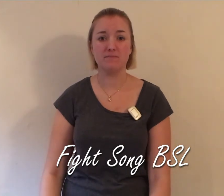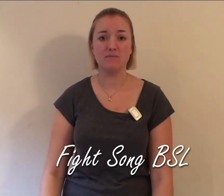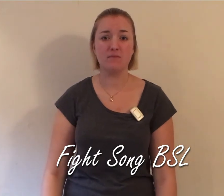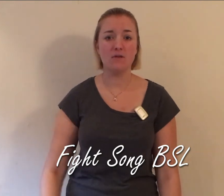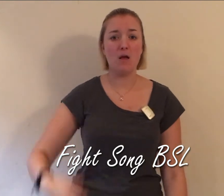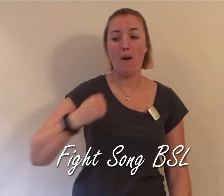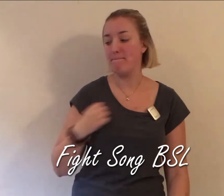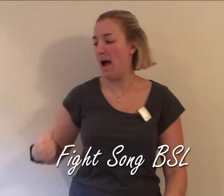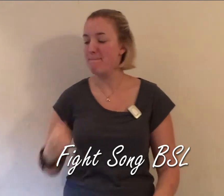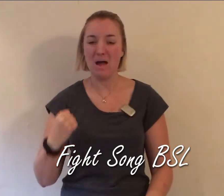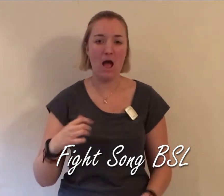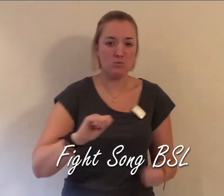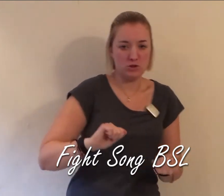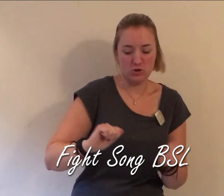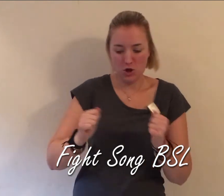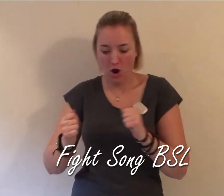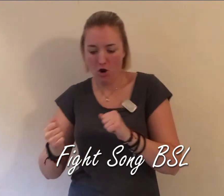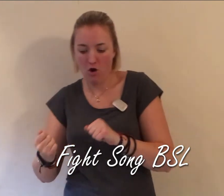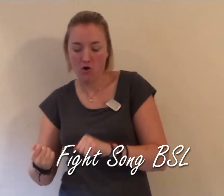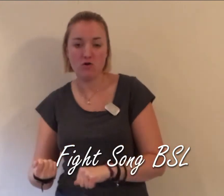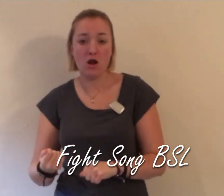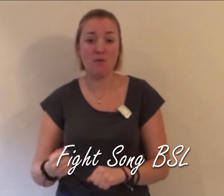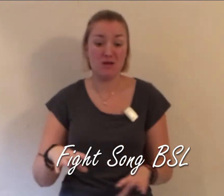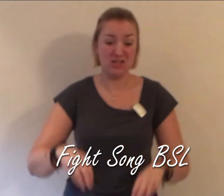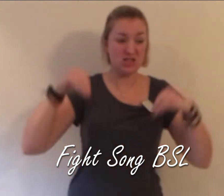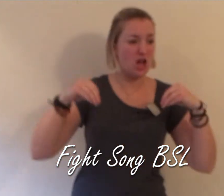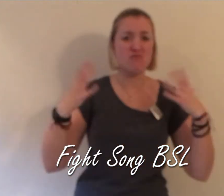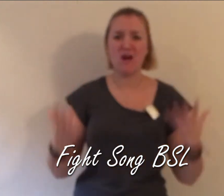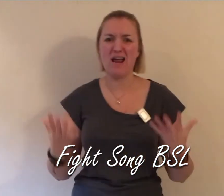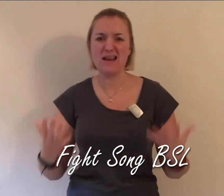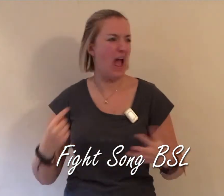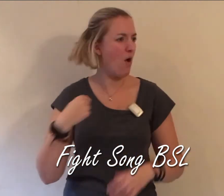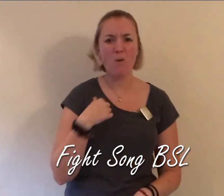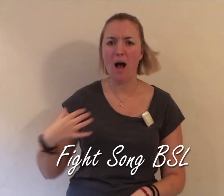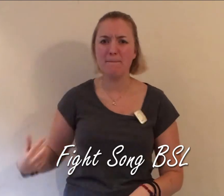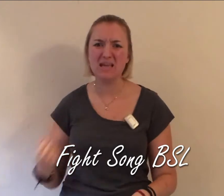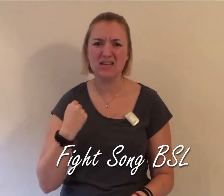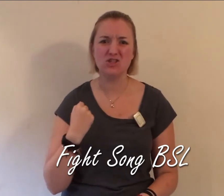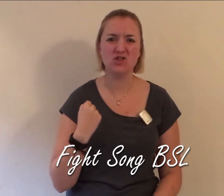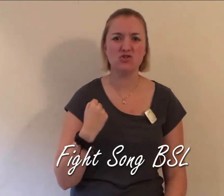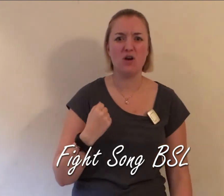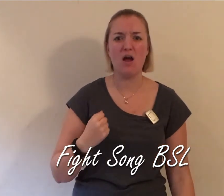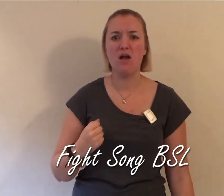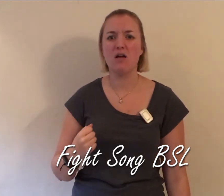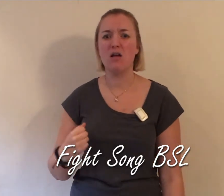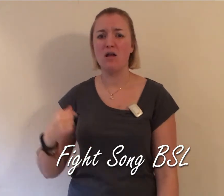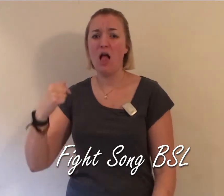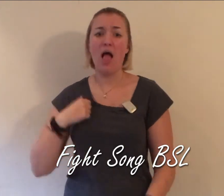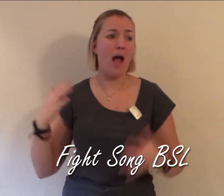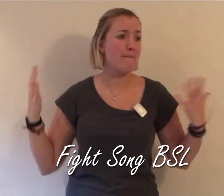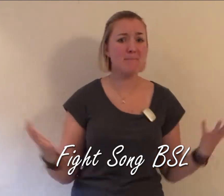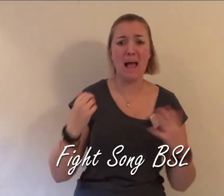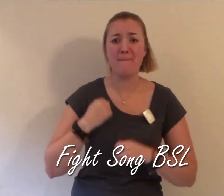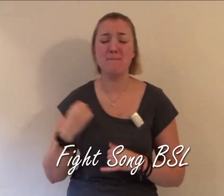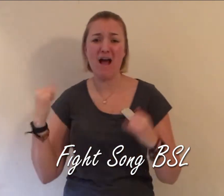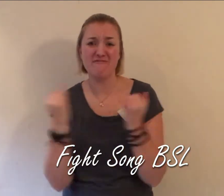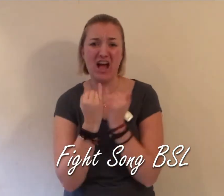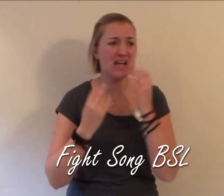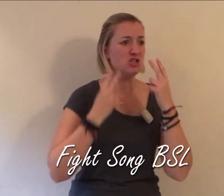My power's turned on Starting right now I'll be strong I'll be strong I'll my fight